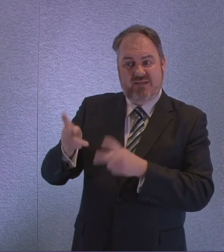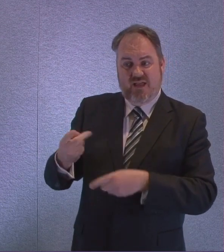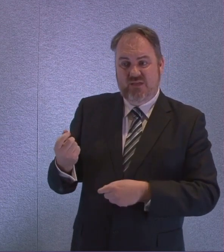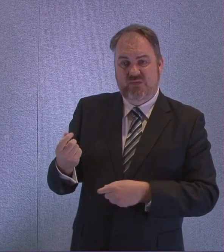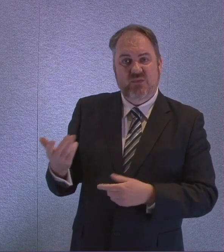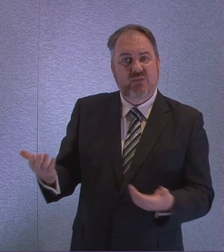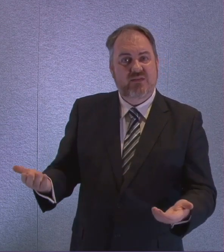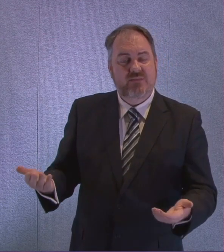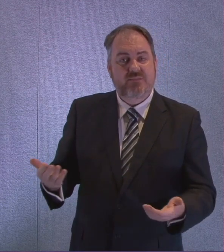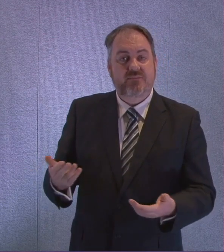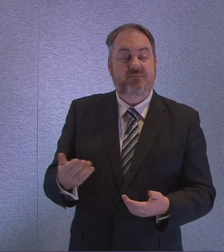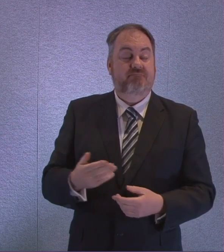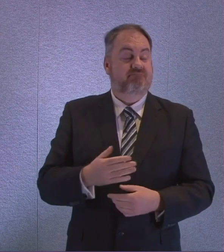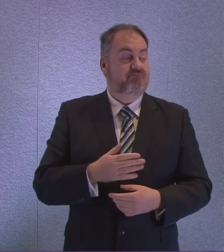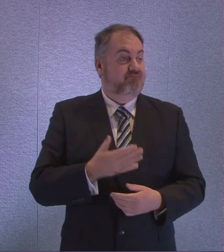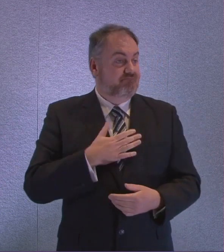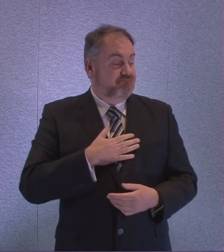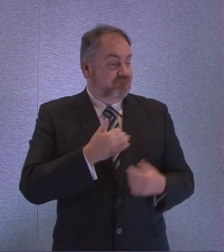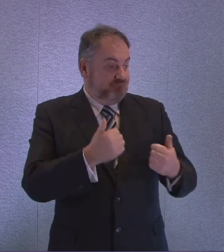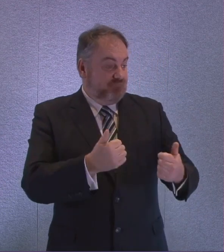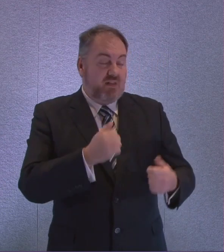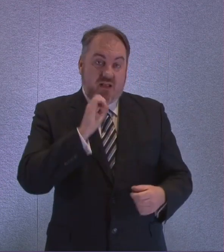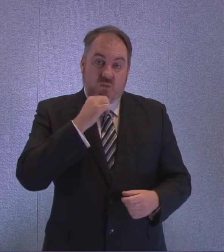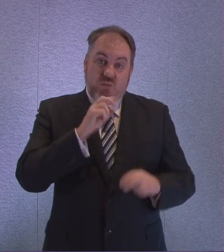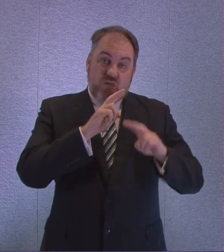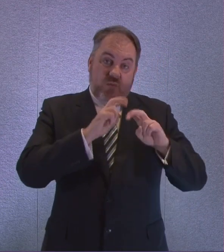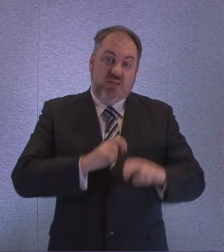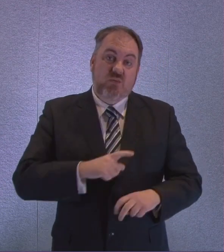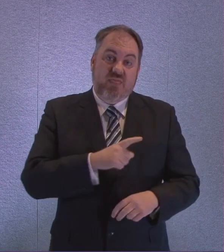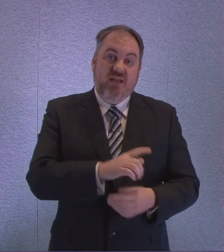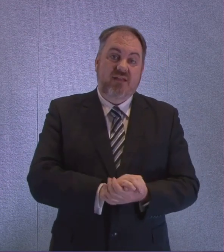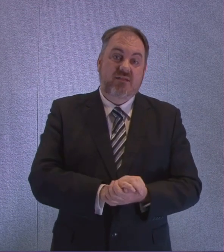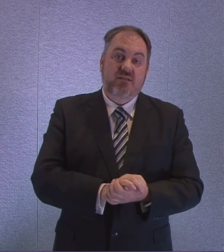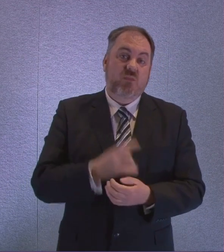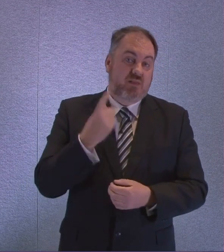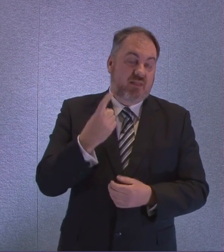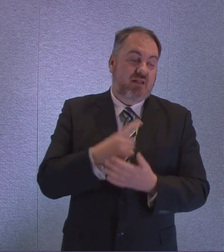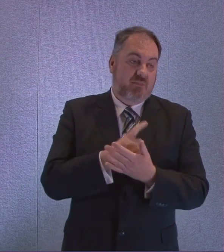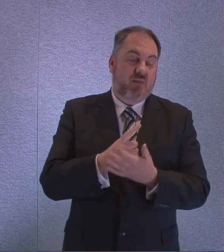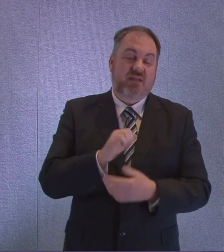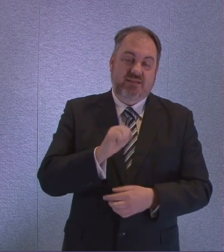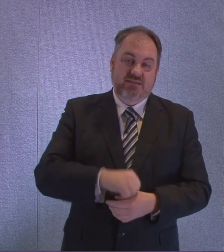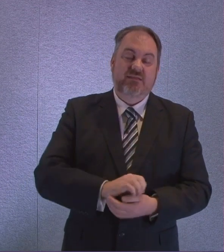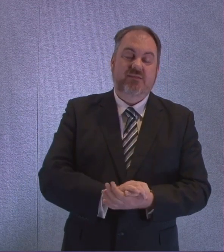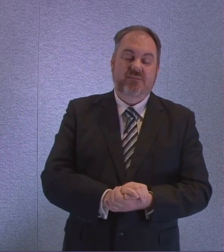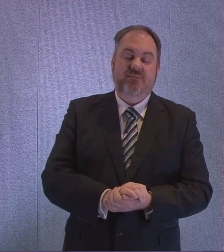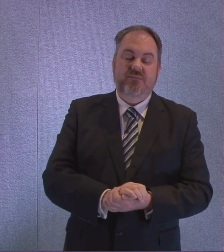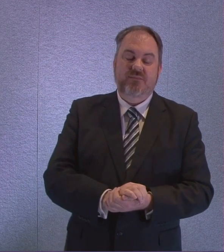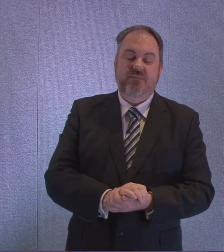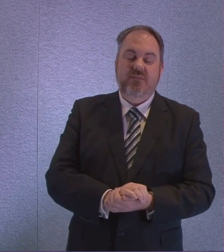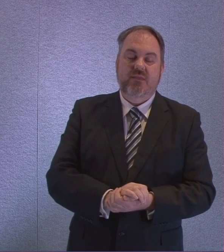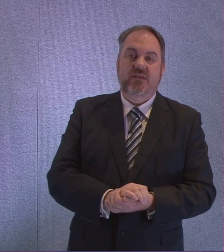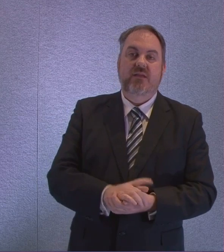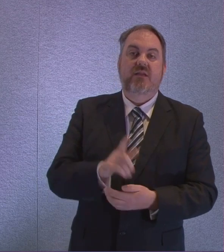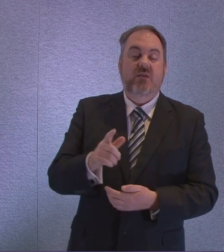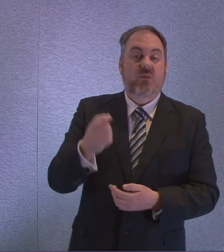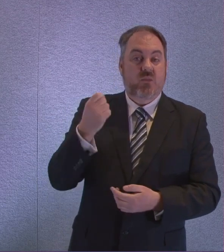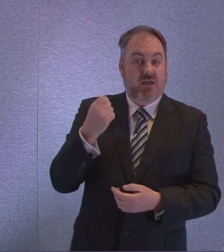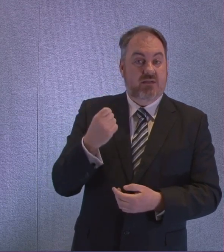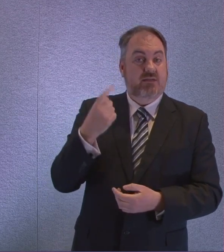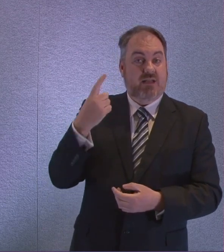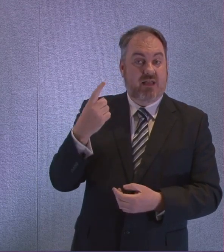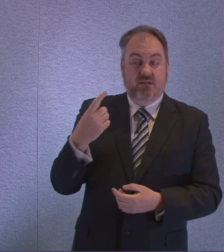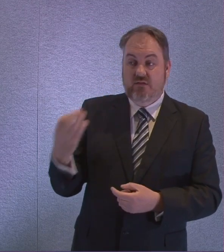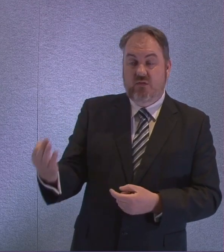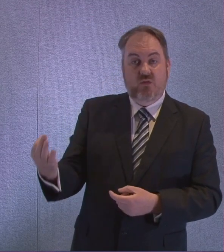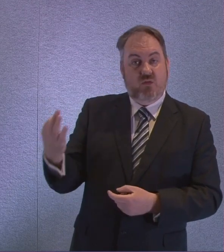now. I will look at that very carefully. I would say two things, because I don't challenge the premise of the question about